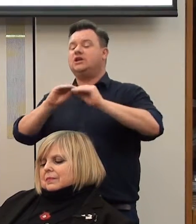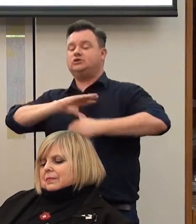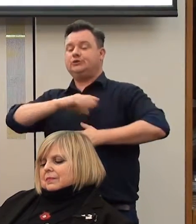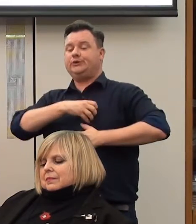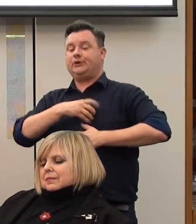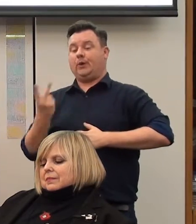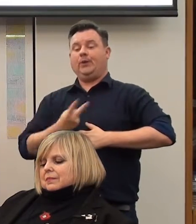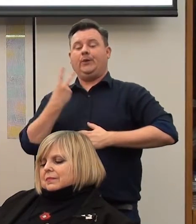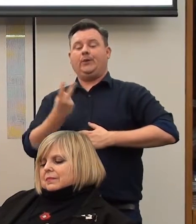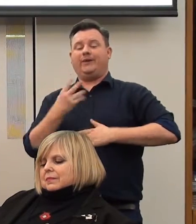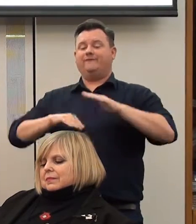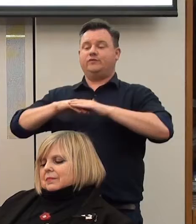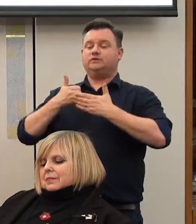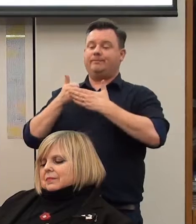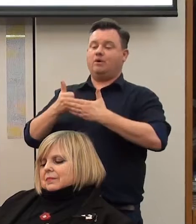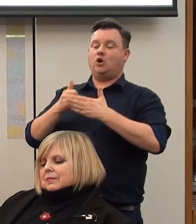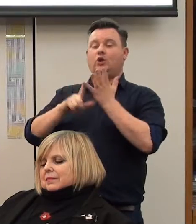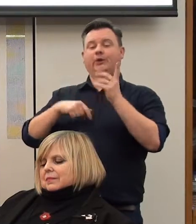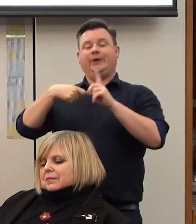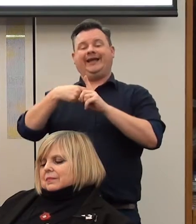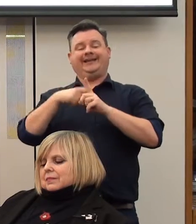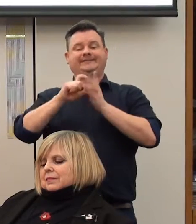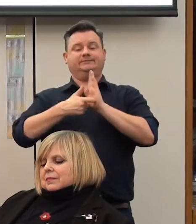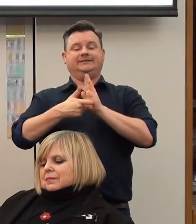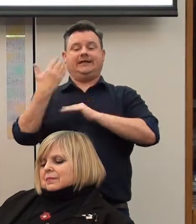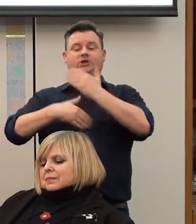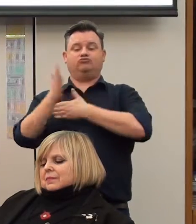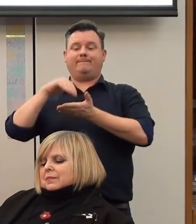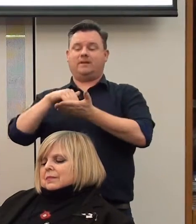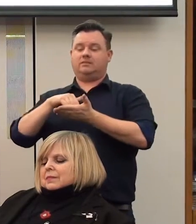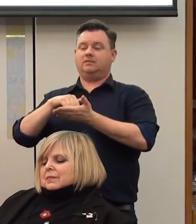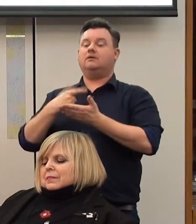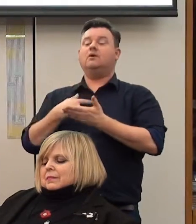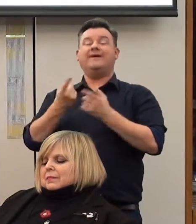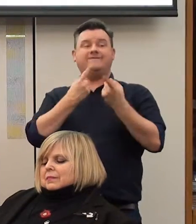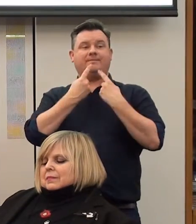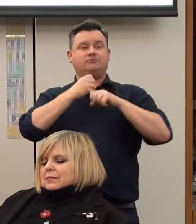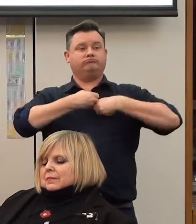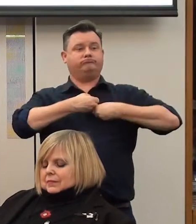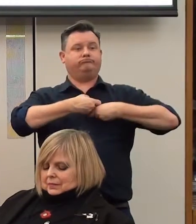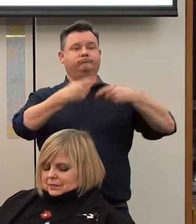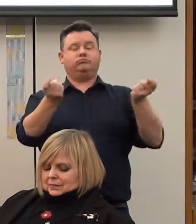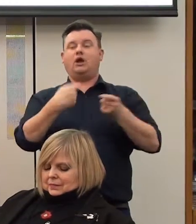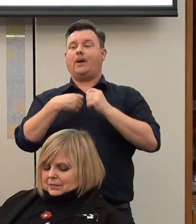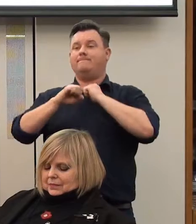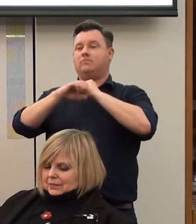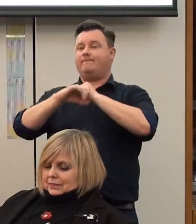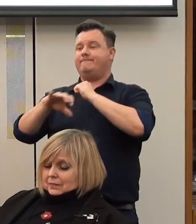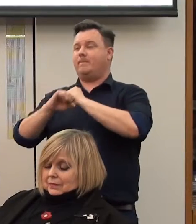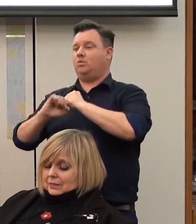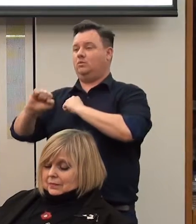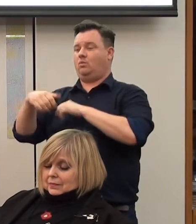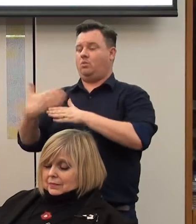we fully support the work that UK Disability History Mads does. We send out information, we promote the